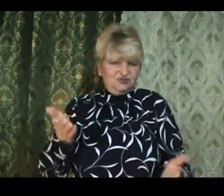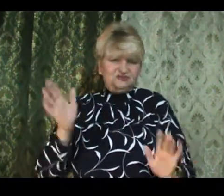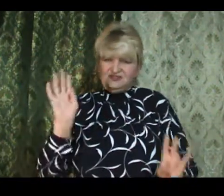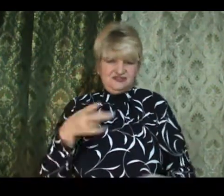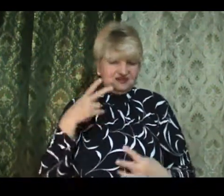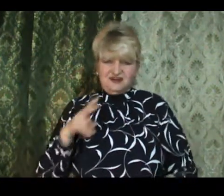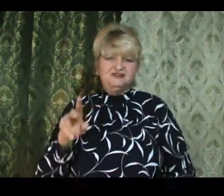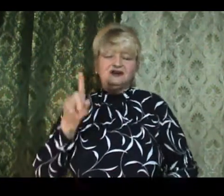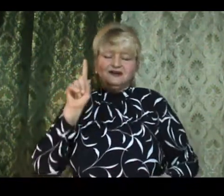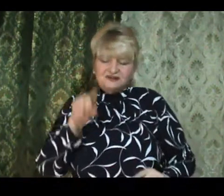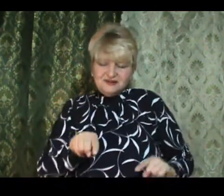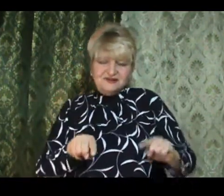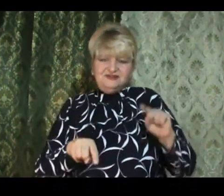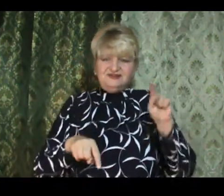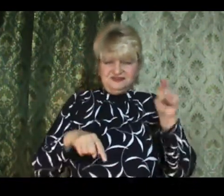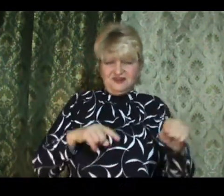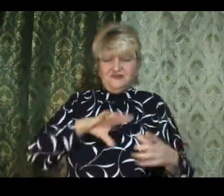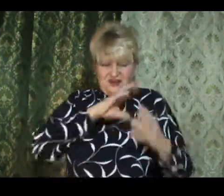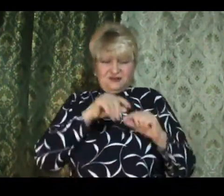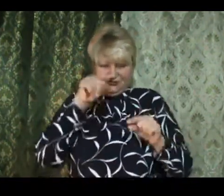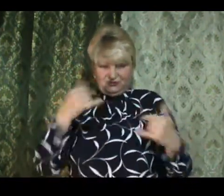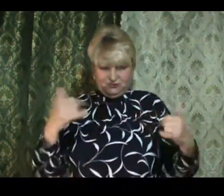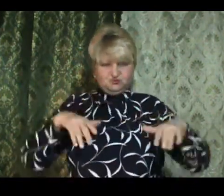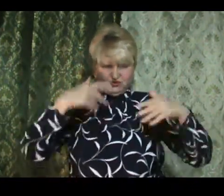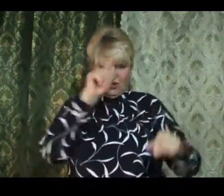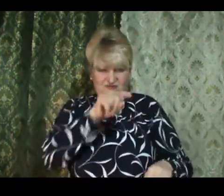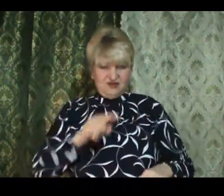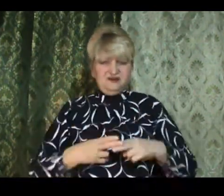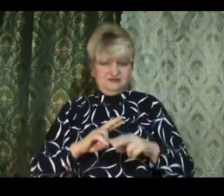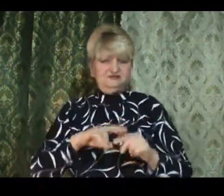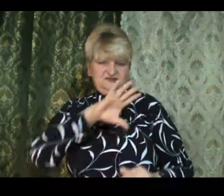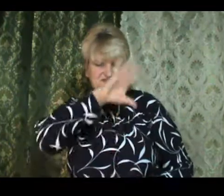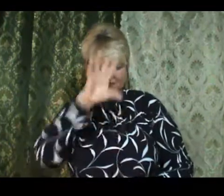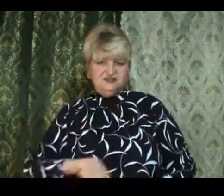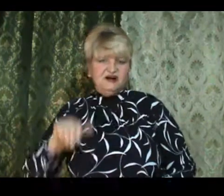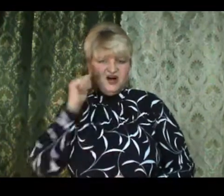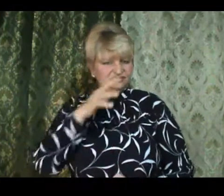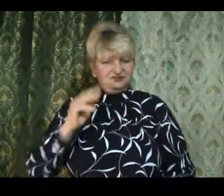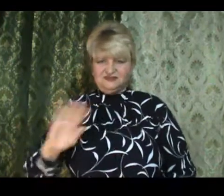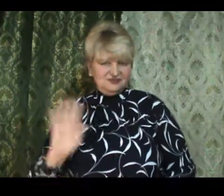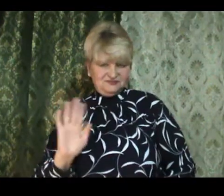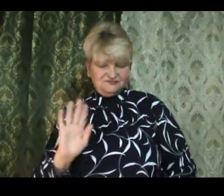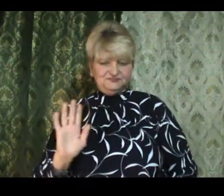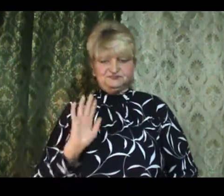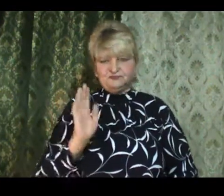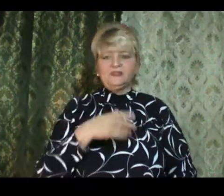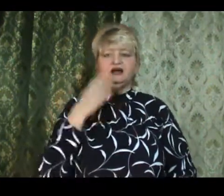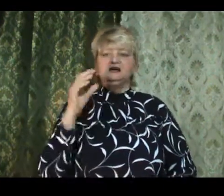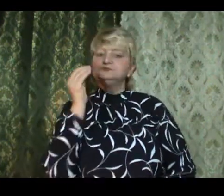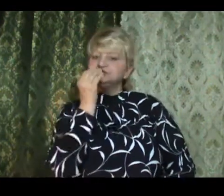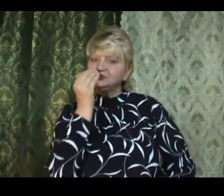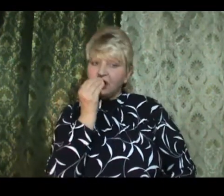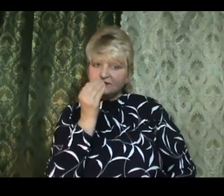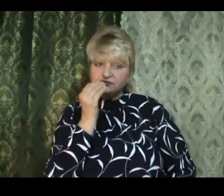I'm going I'm going to get a little